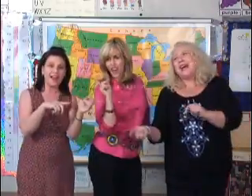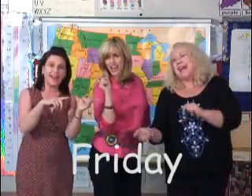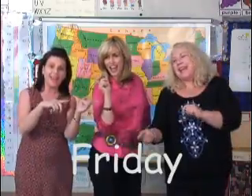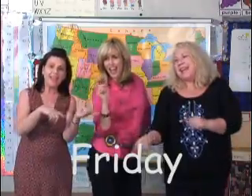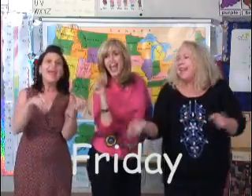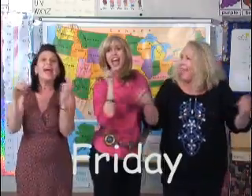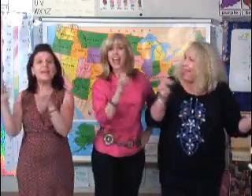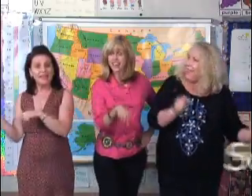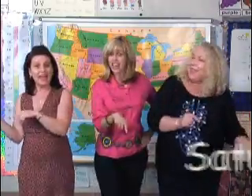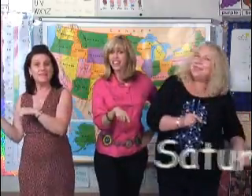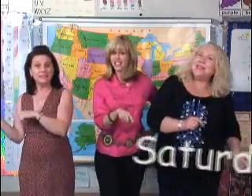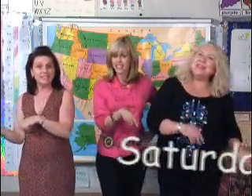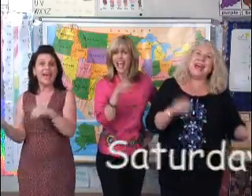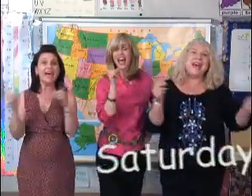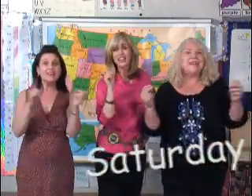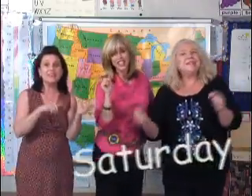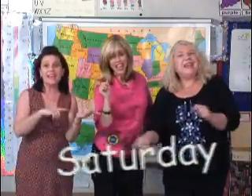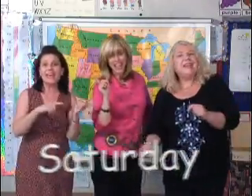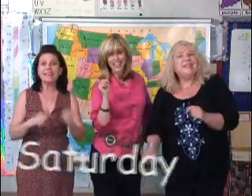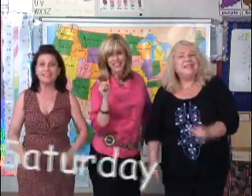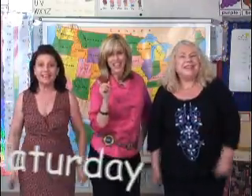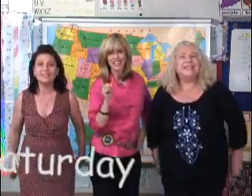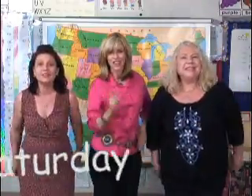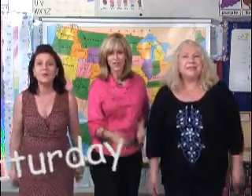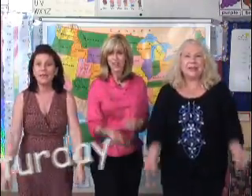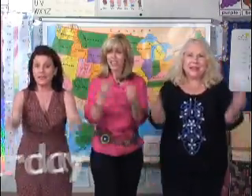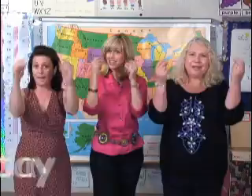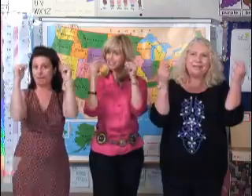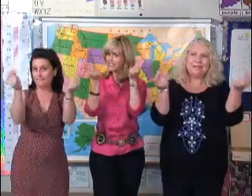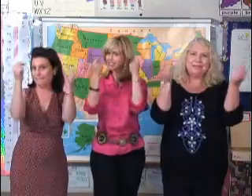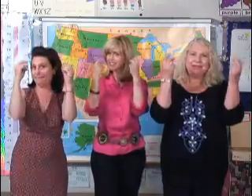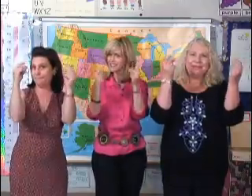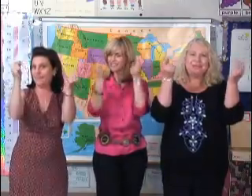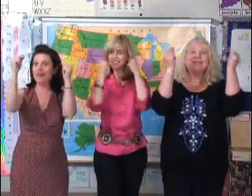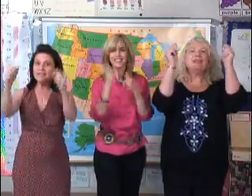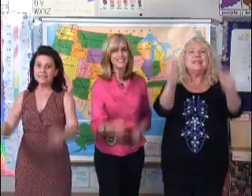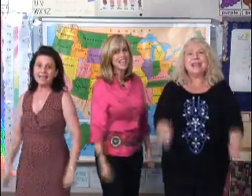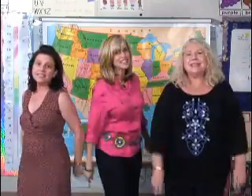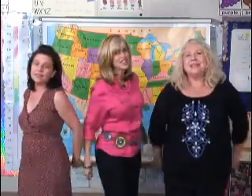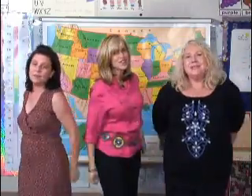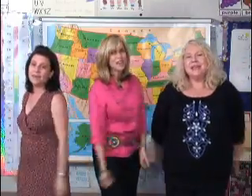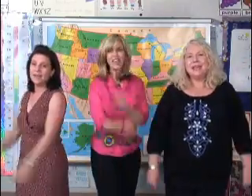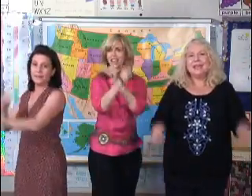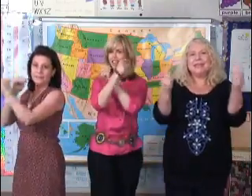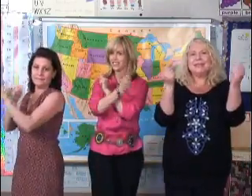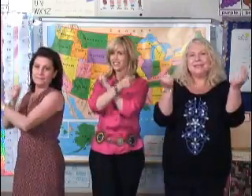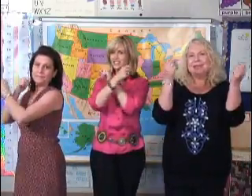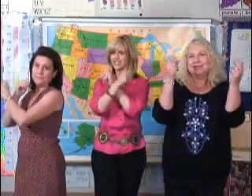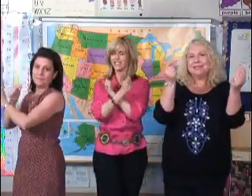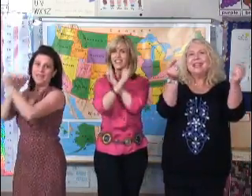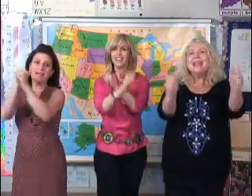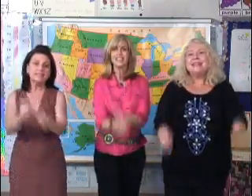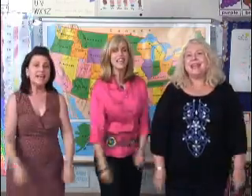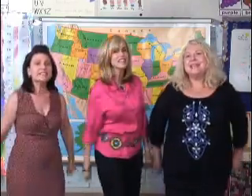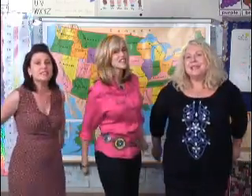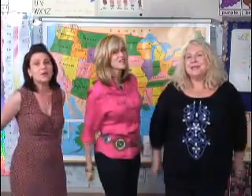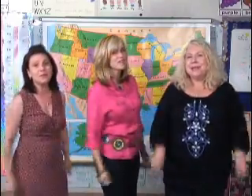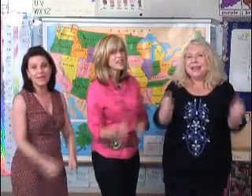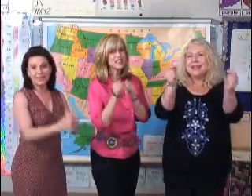Friday. And then there's Saturday. Days of the Week, Day to the Week, Days of the Week,